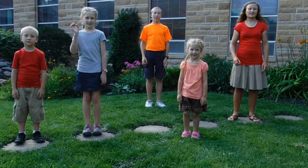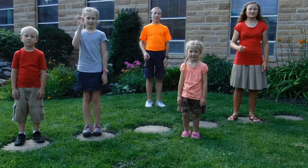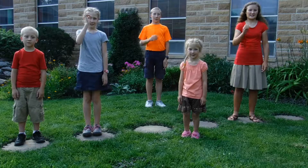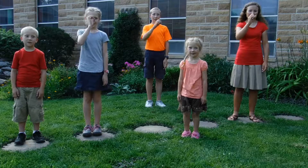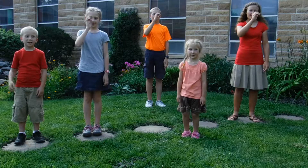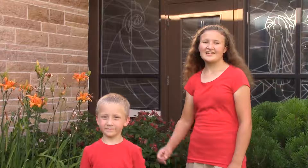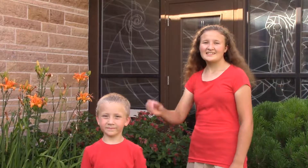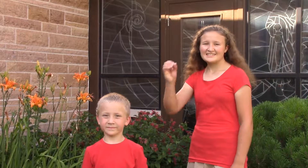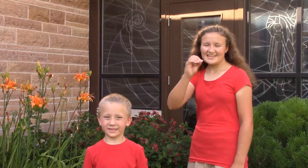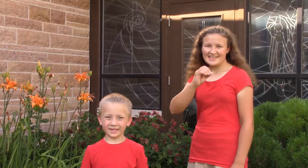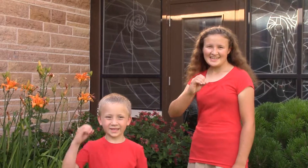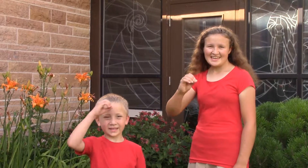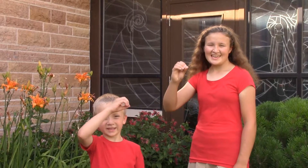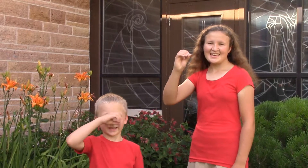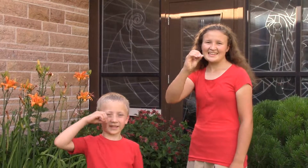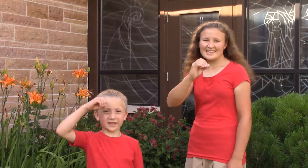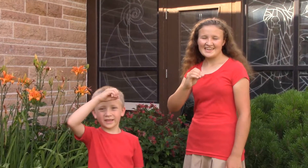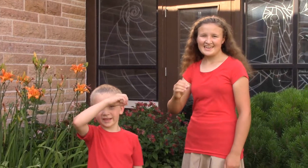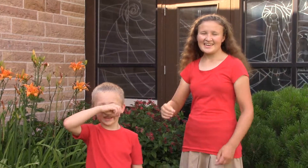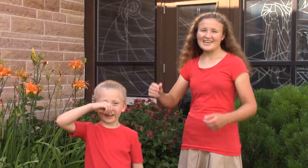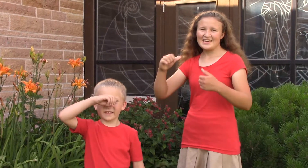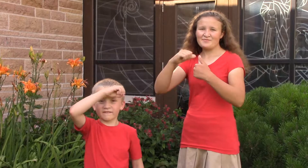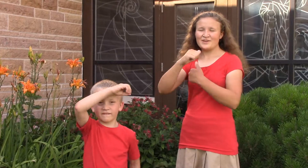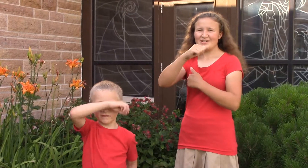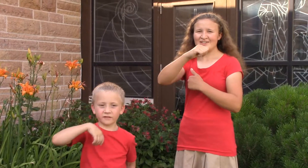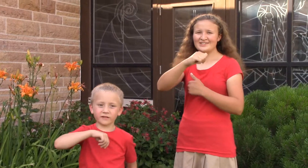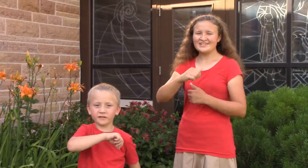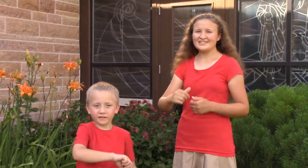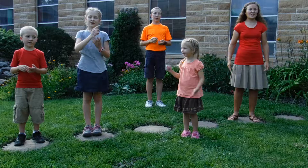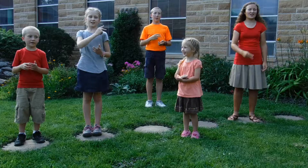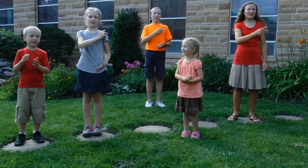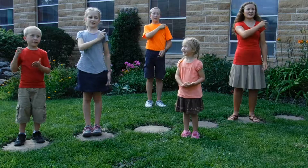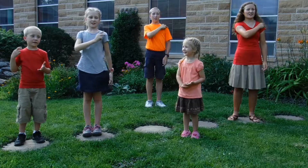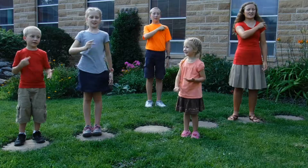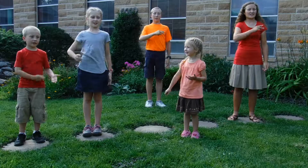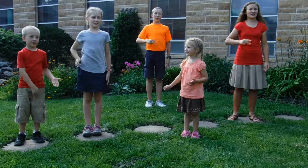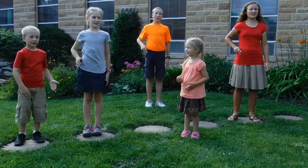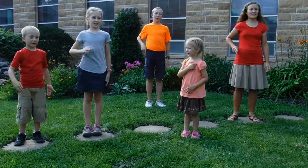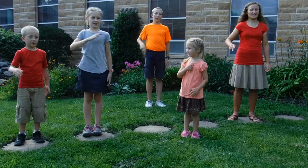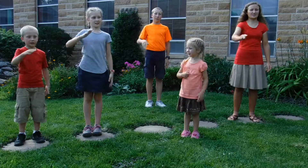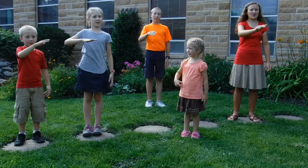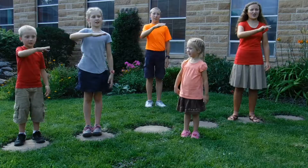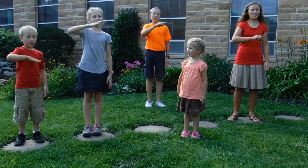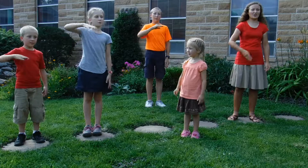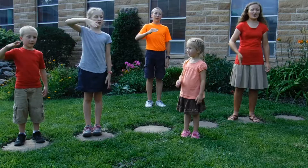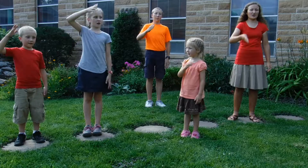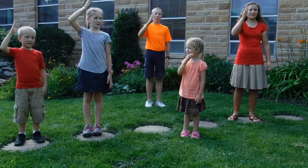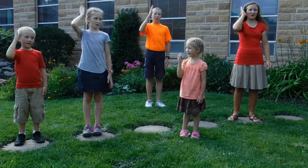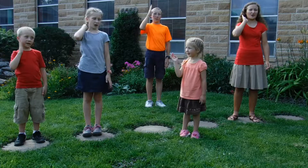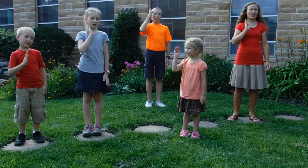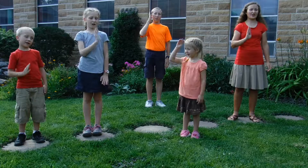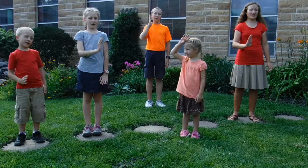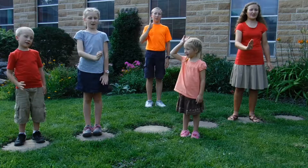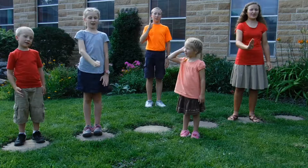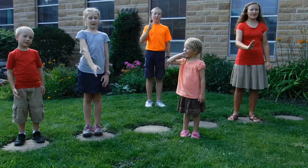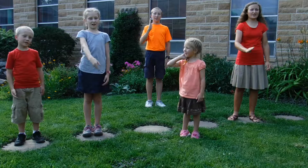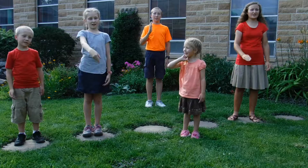In the kingdom of God,